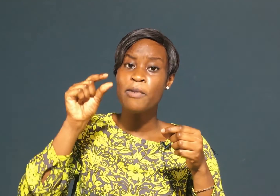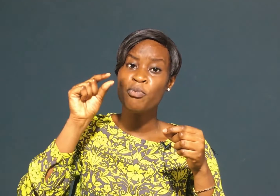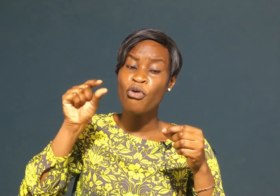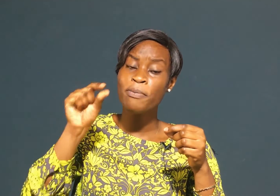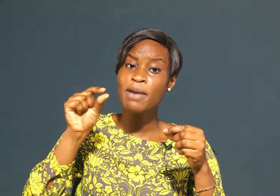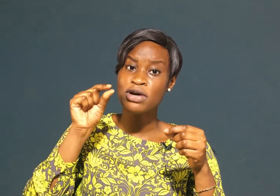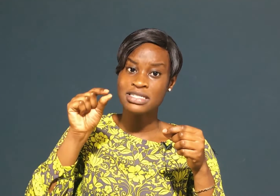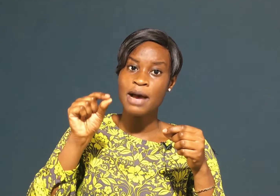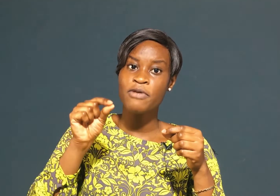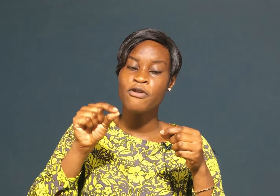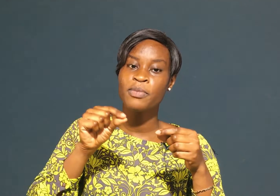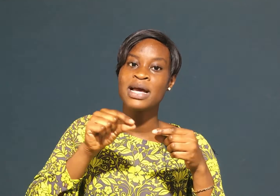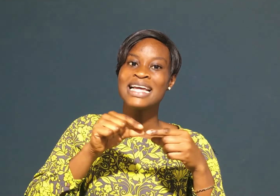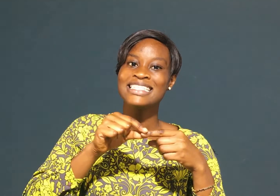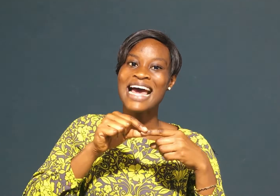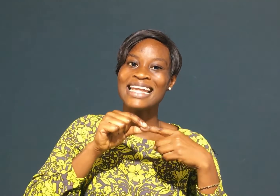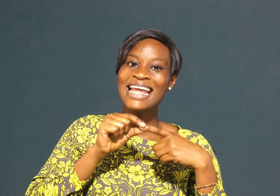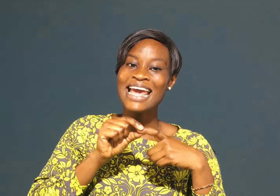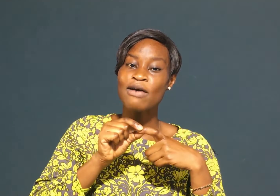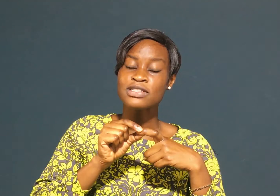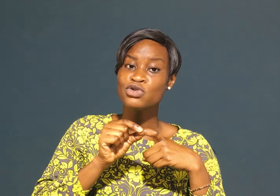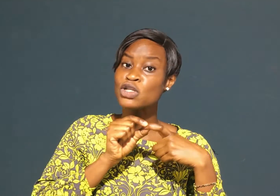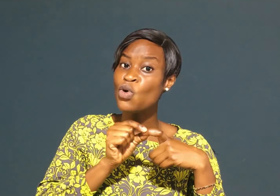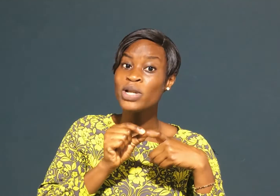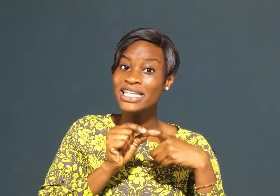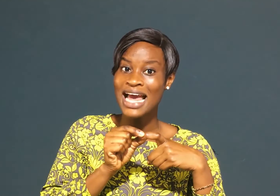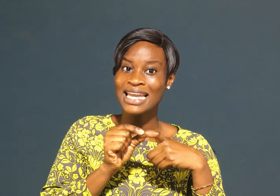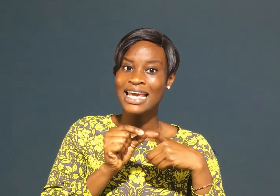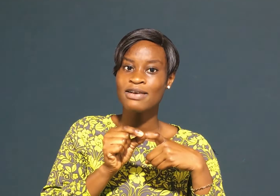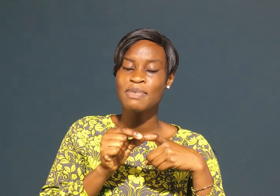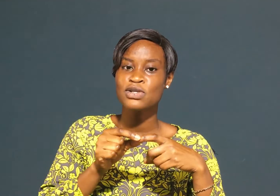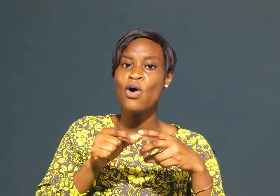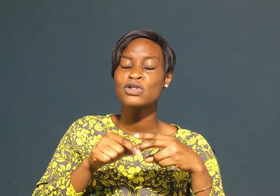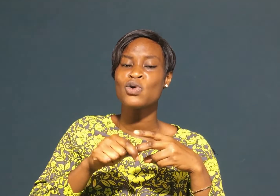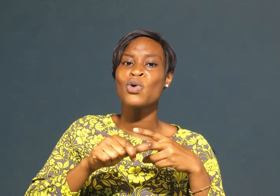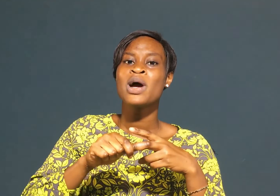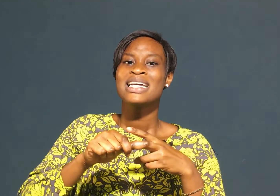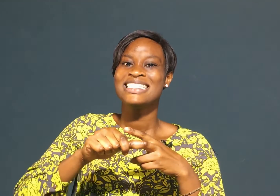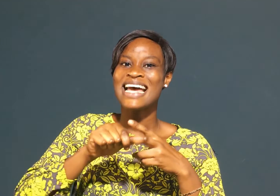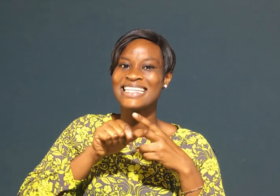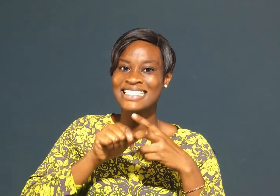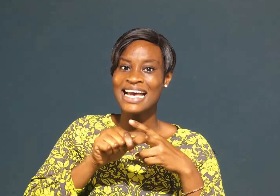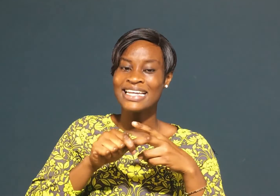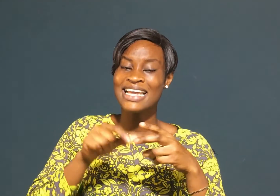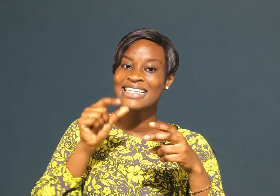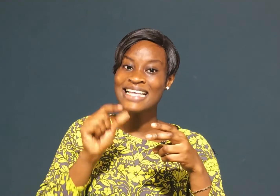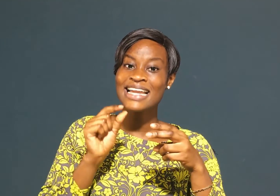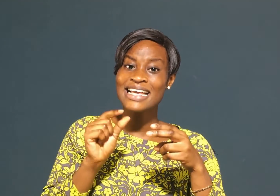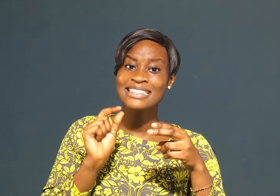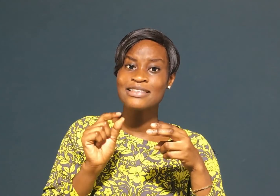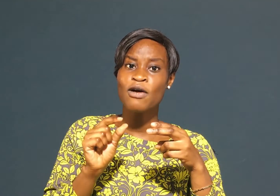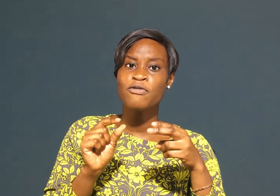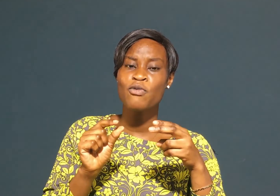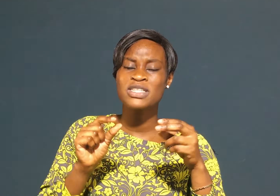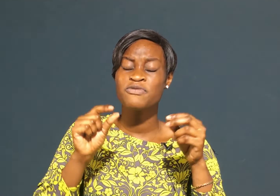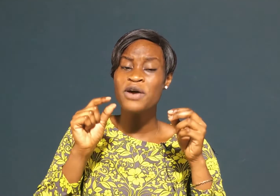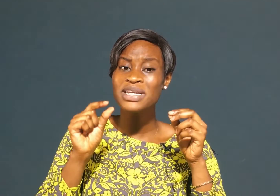problem was coming from their layouts not only their layouts but also their design the design itself was very